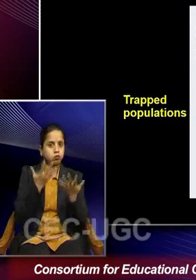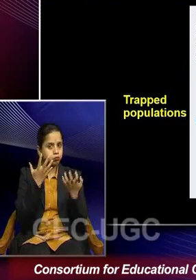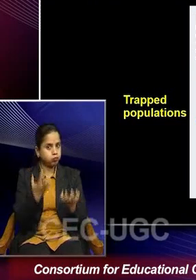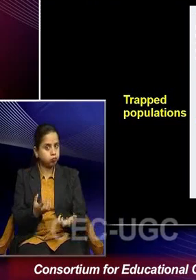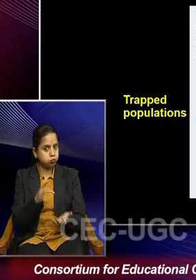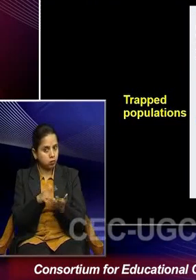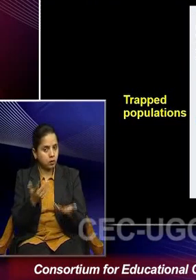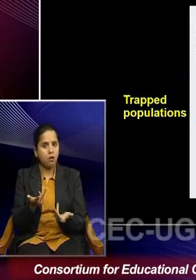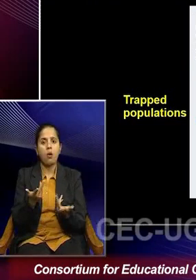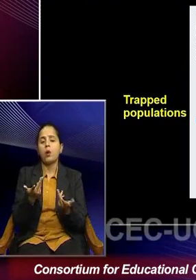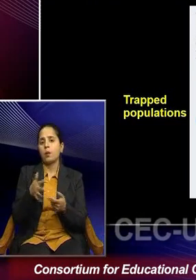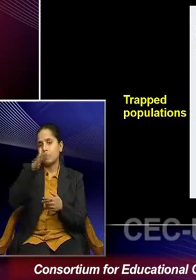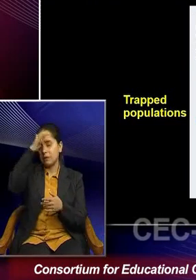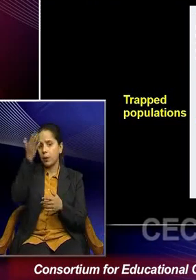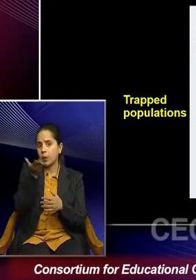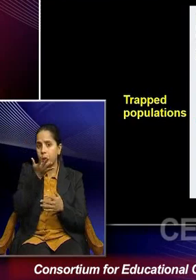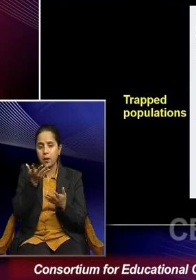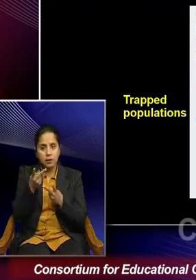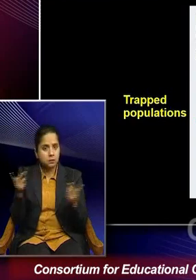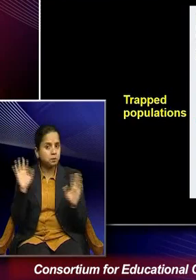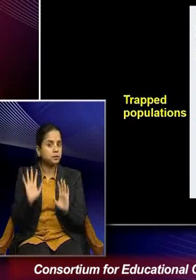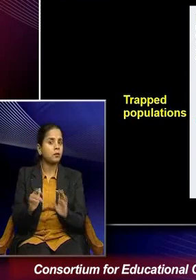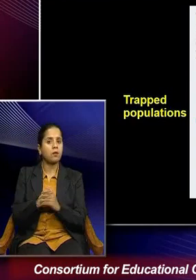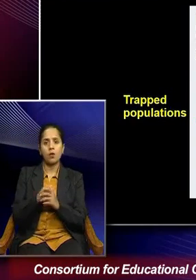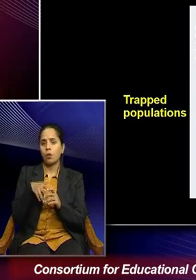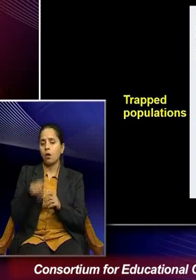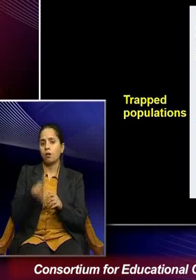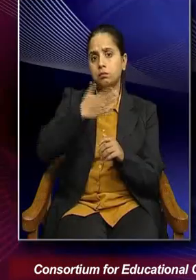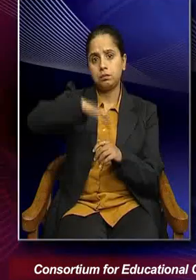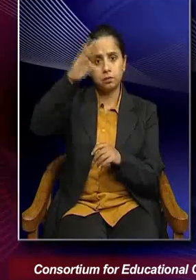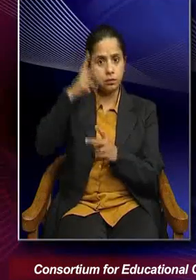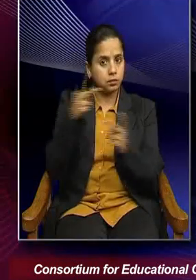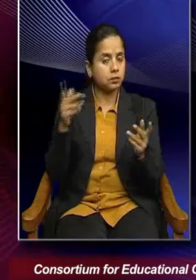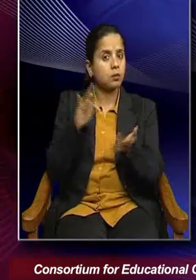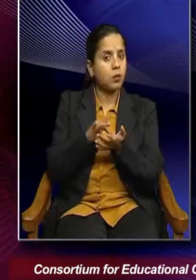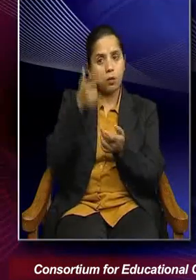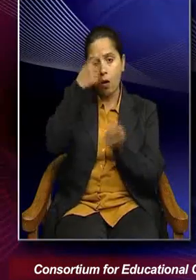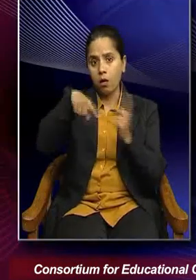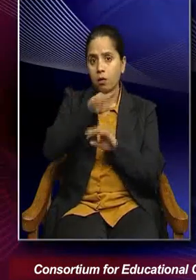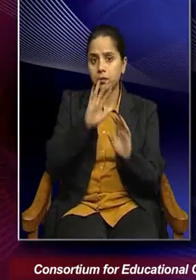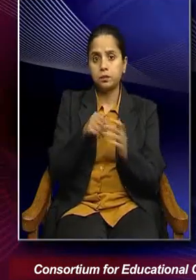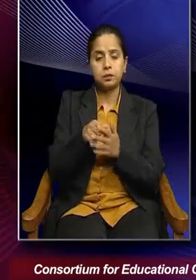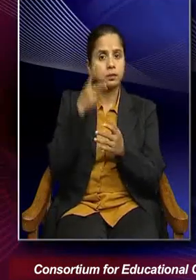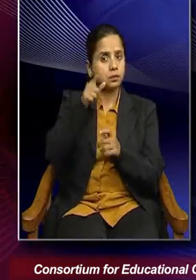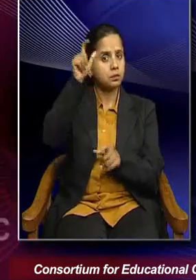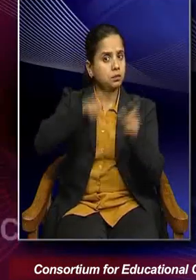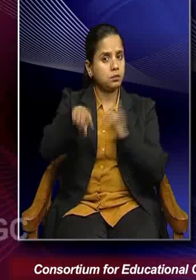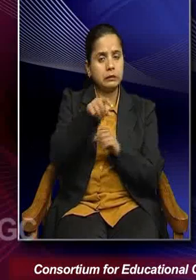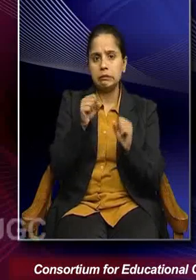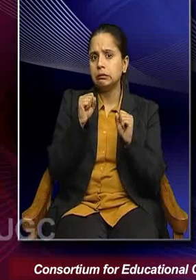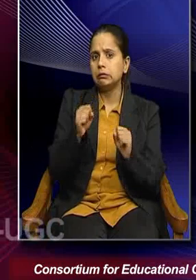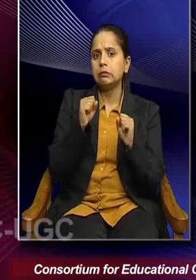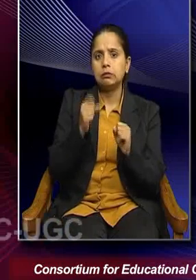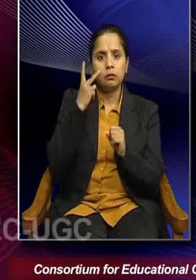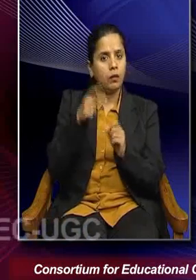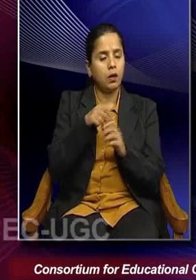whether it is heat wave, whether it is sea flow rising, whether it is glacier related issues. So, these trapped population find it very difficult to